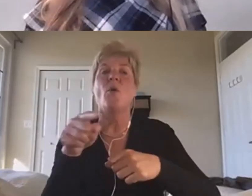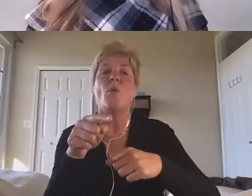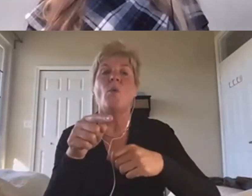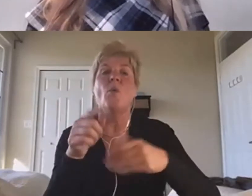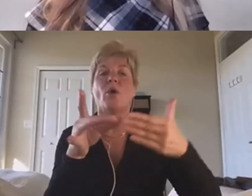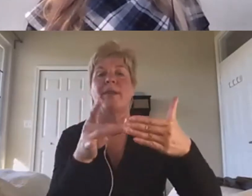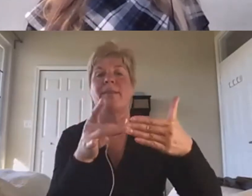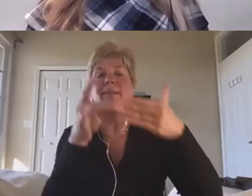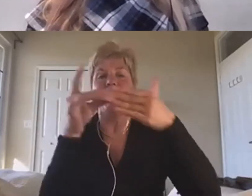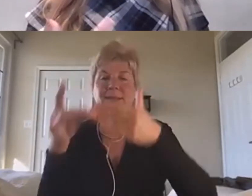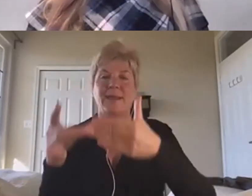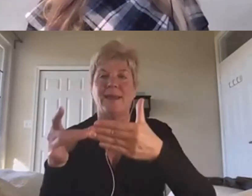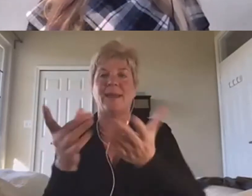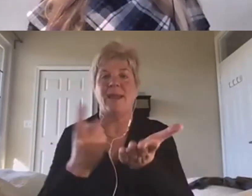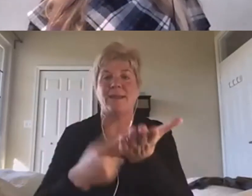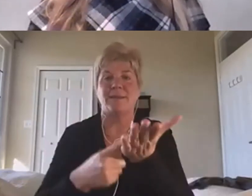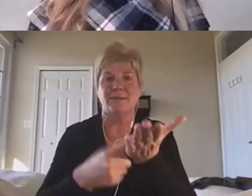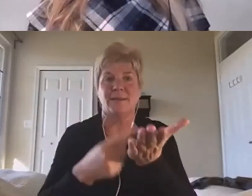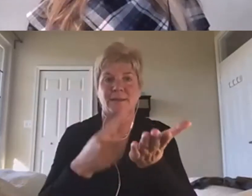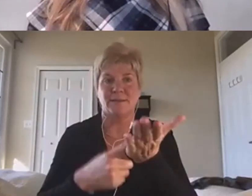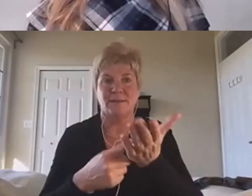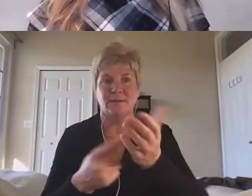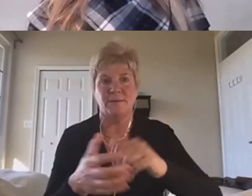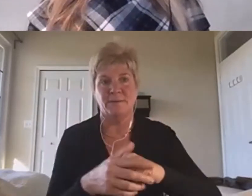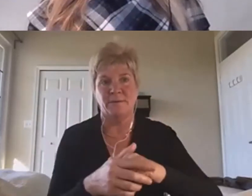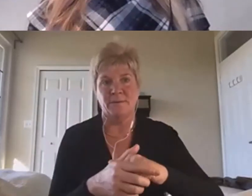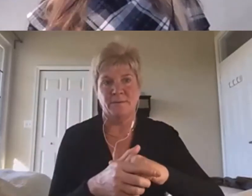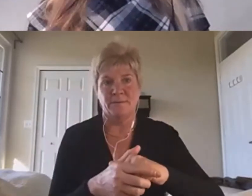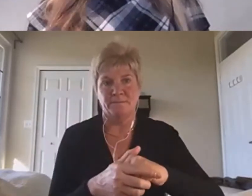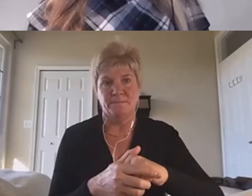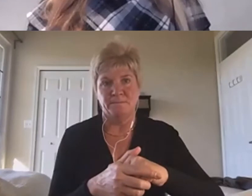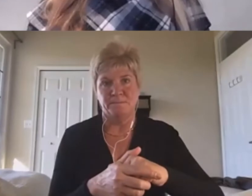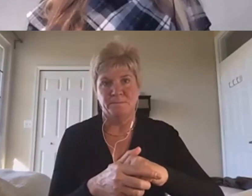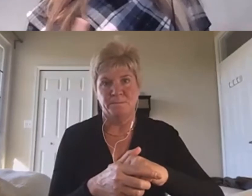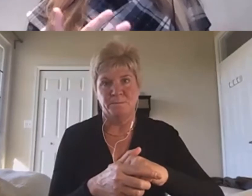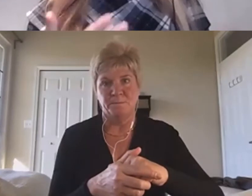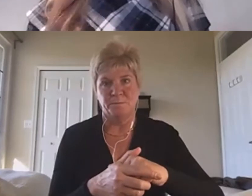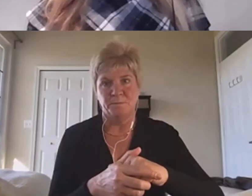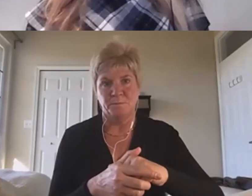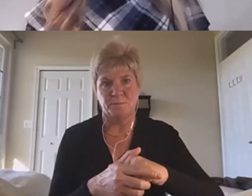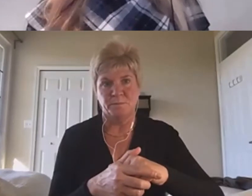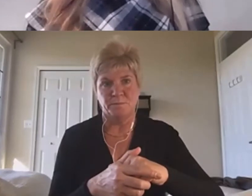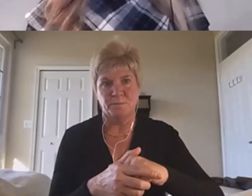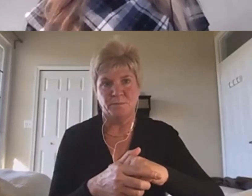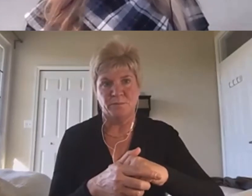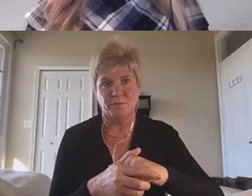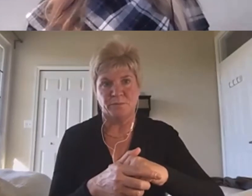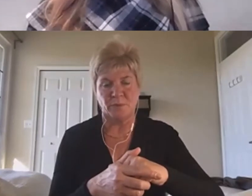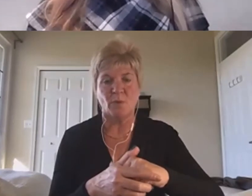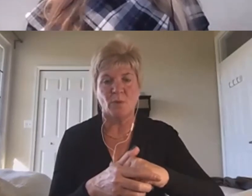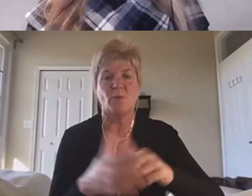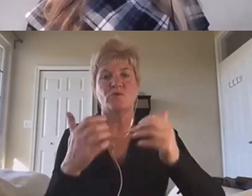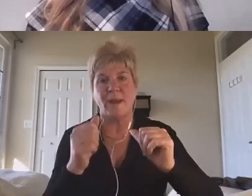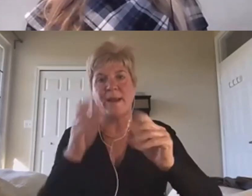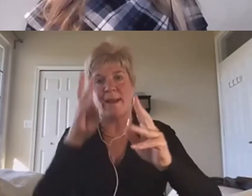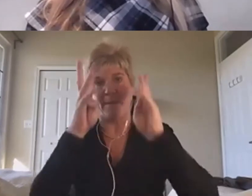trying to sort of come up with approaches, recommendations